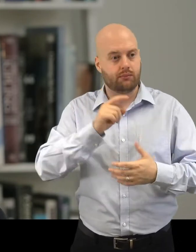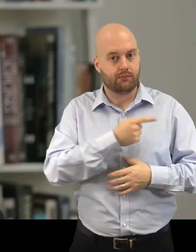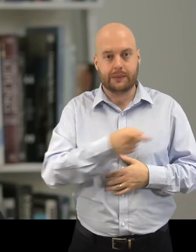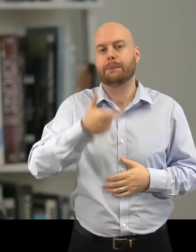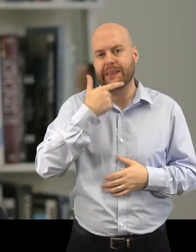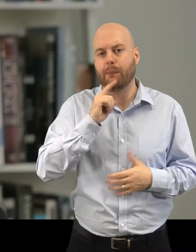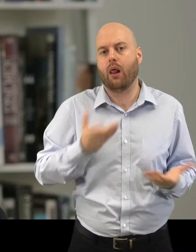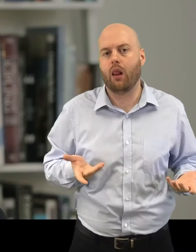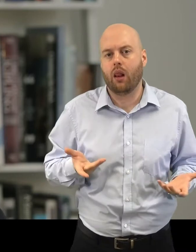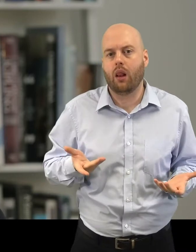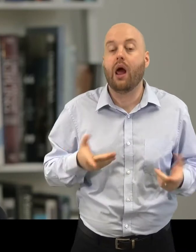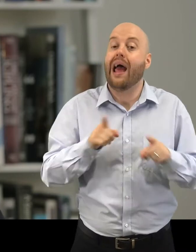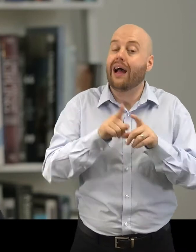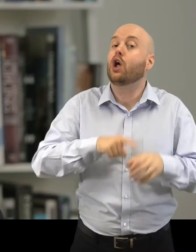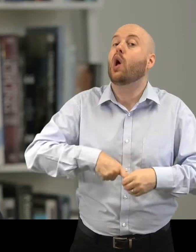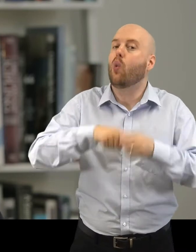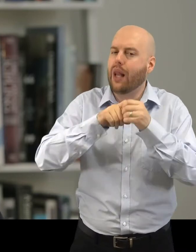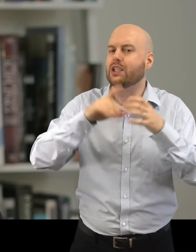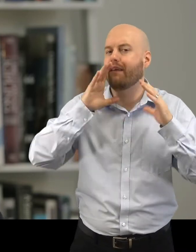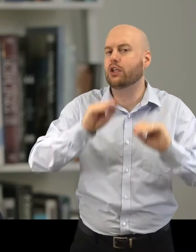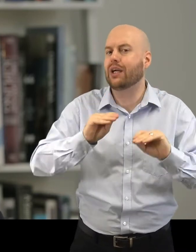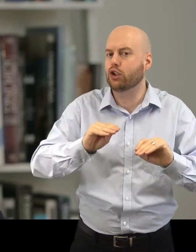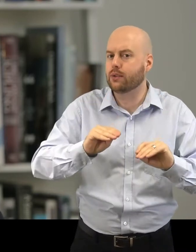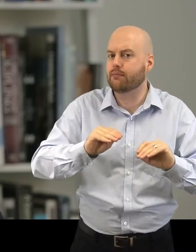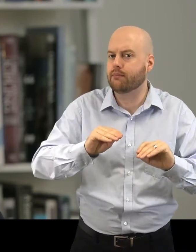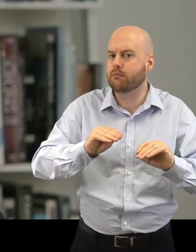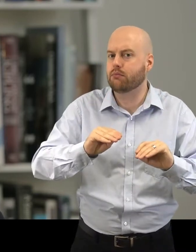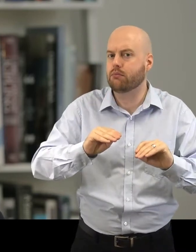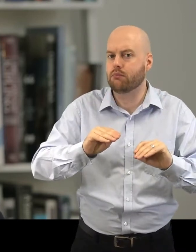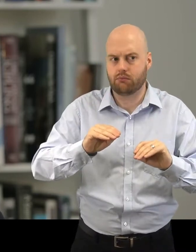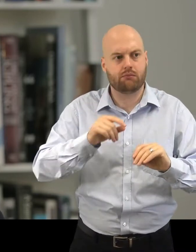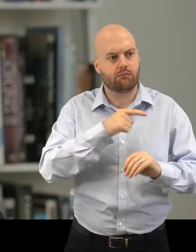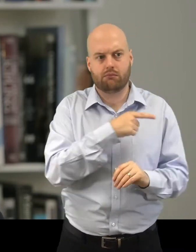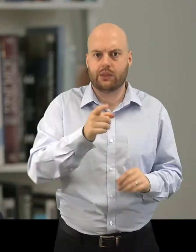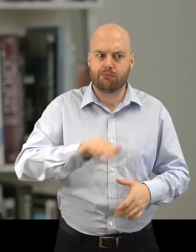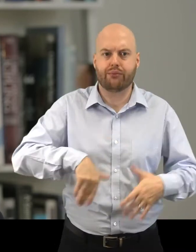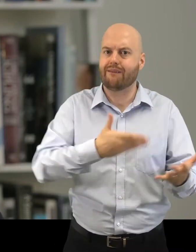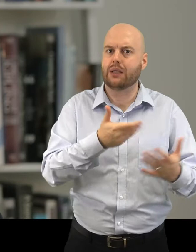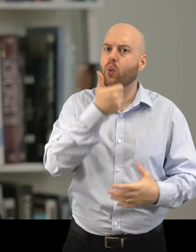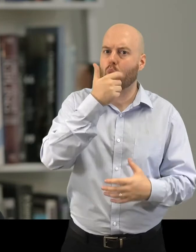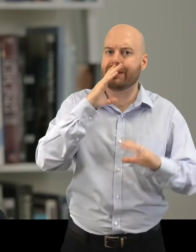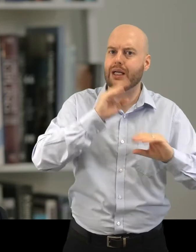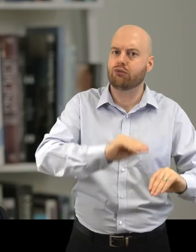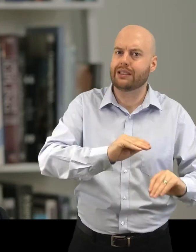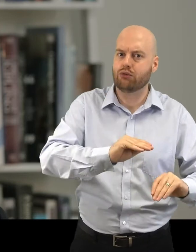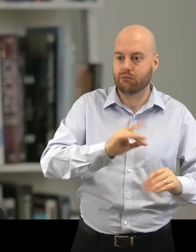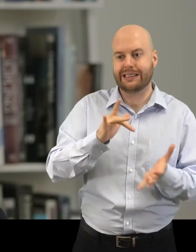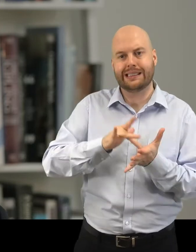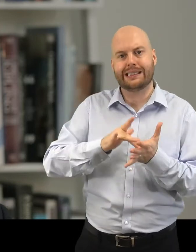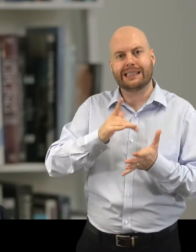them and often the quality of education that they are providing. And so we in the